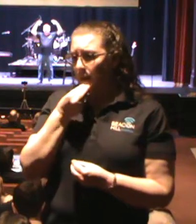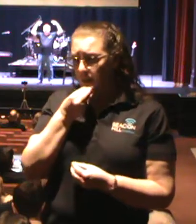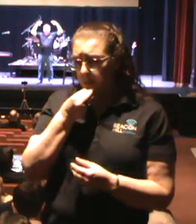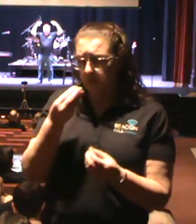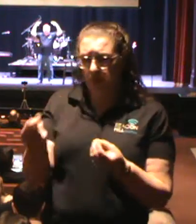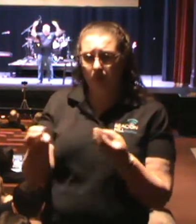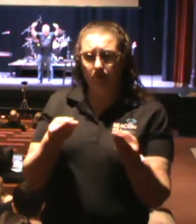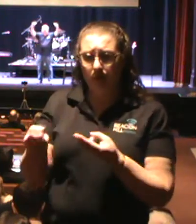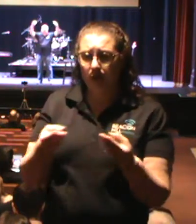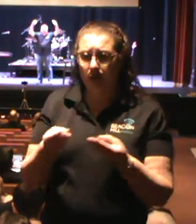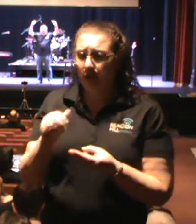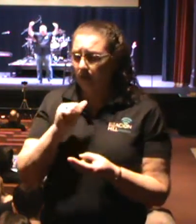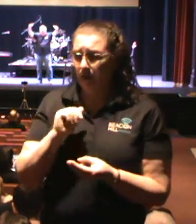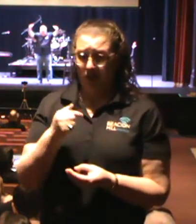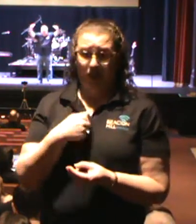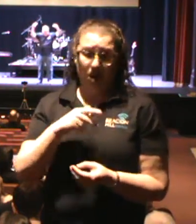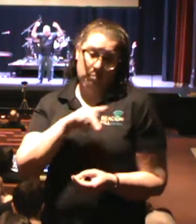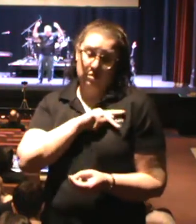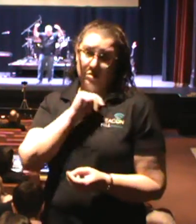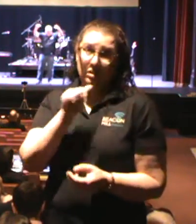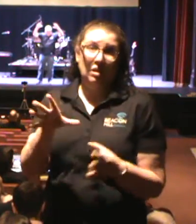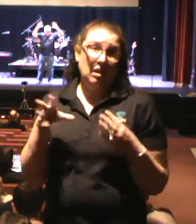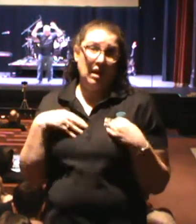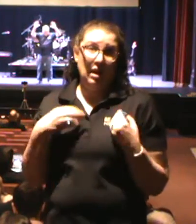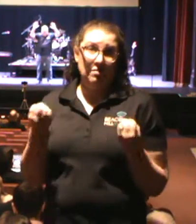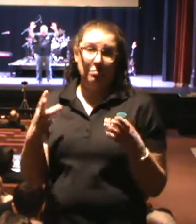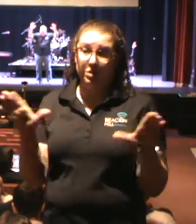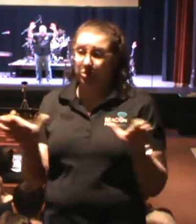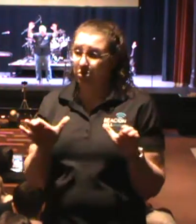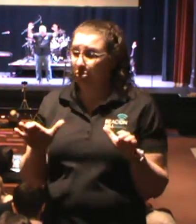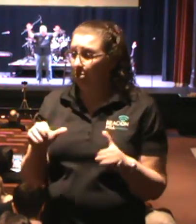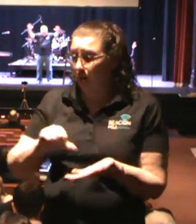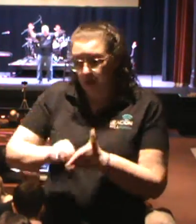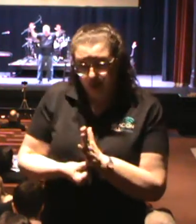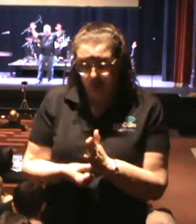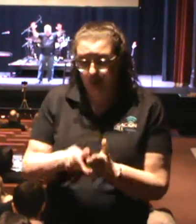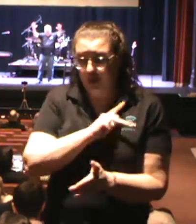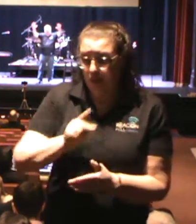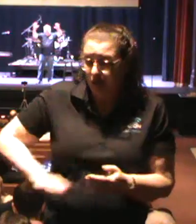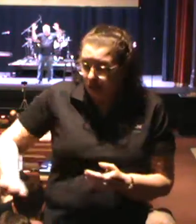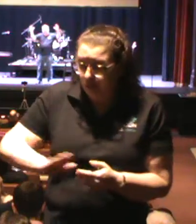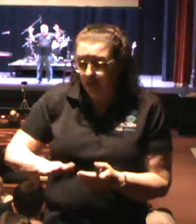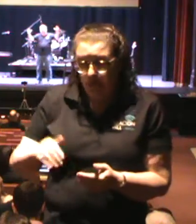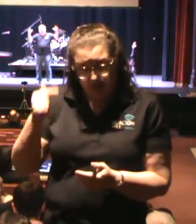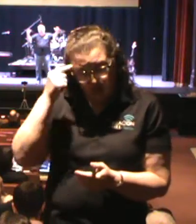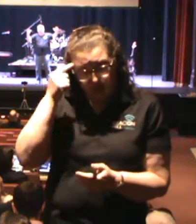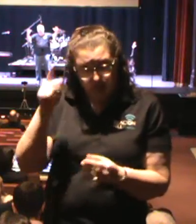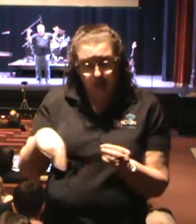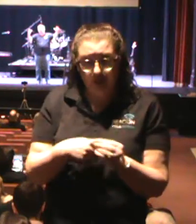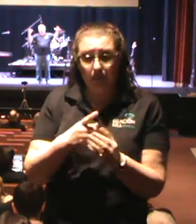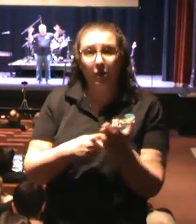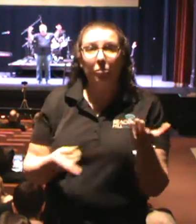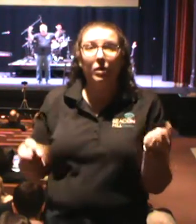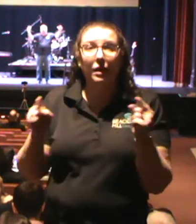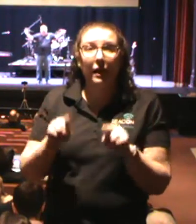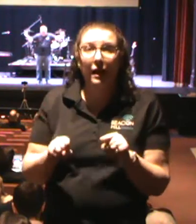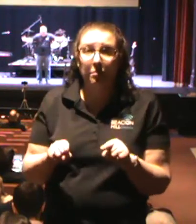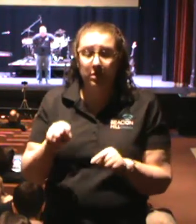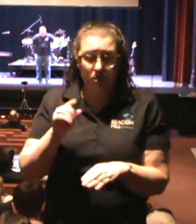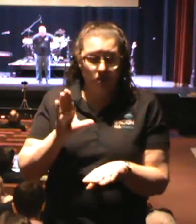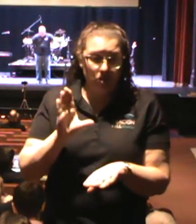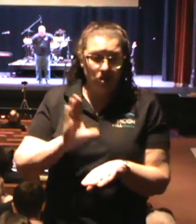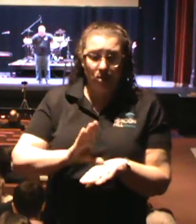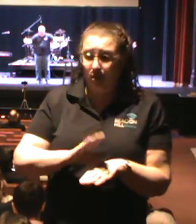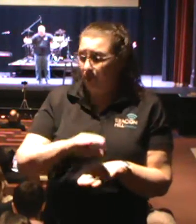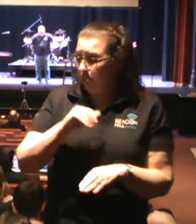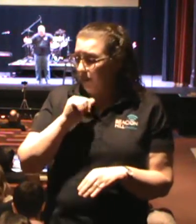but yet don't make such an impact for the kingdom. I think about what happens in this church, but that's not the case in every area